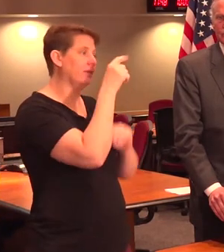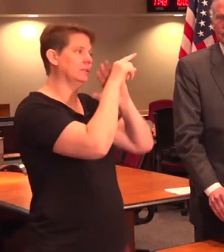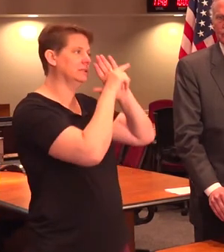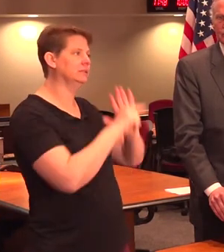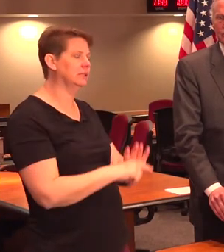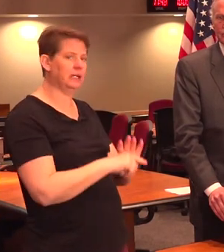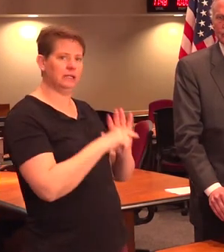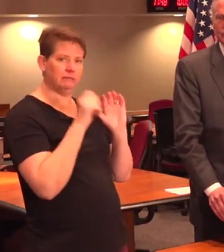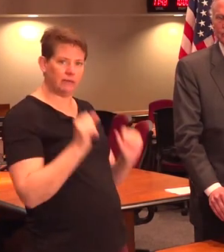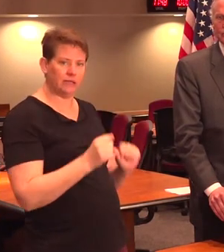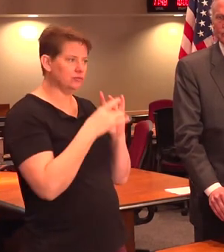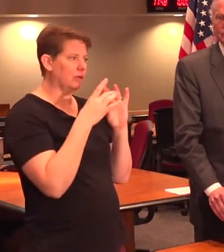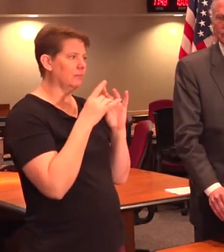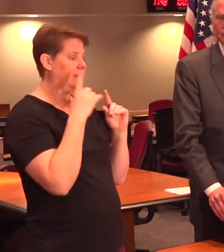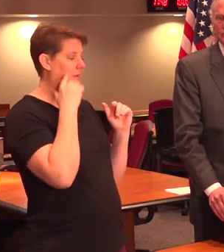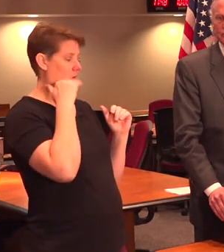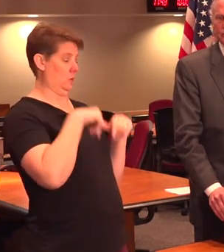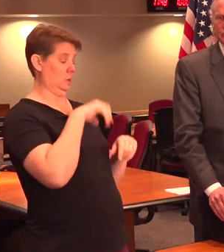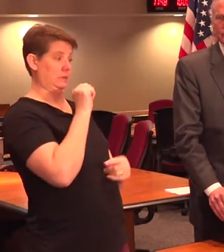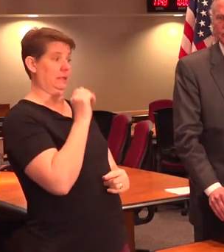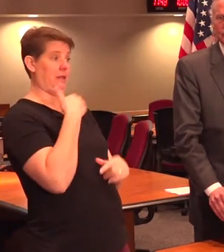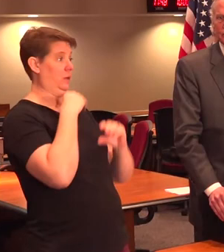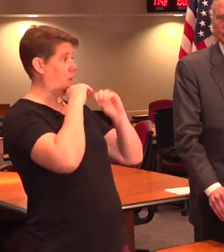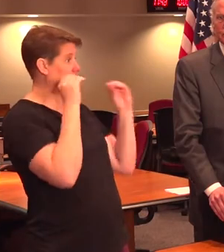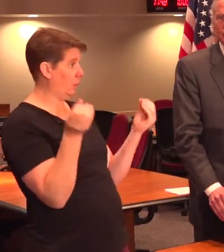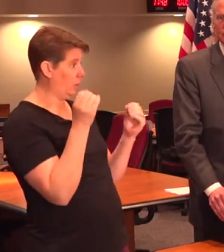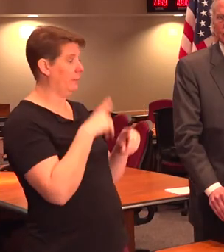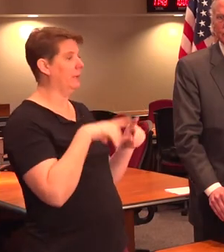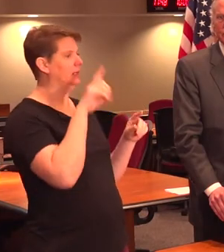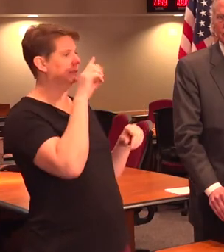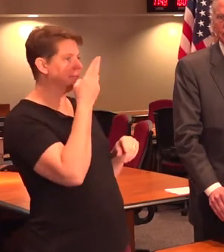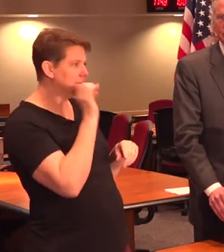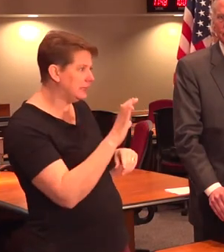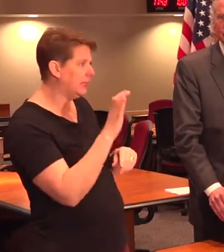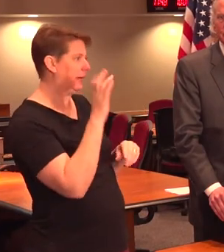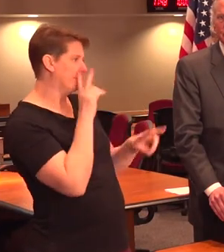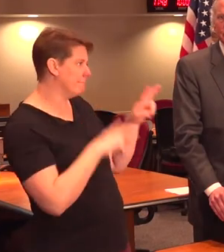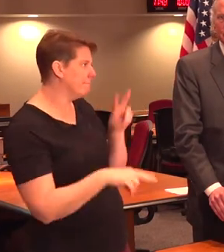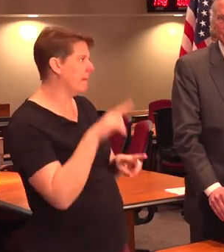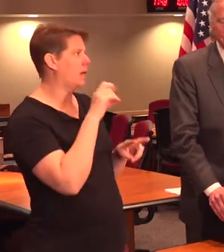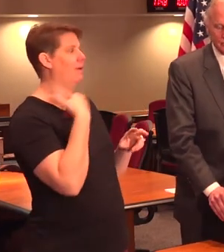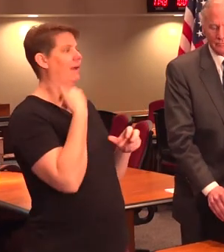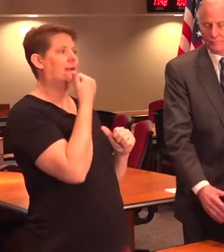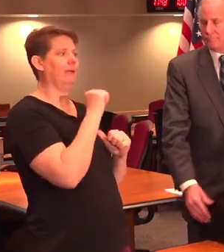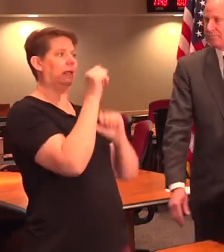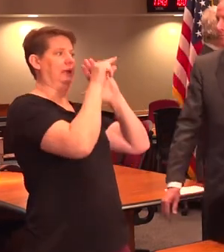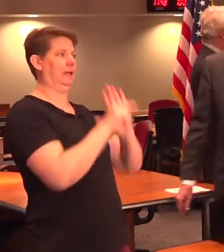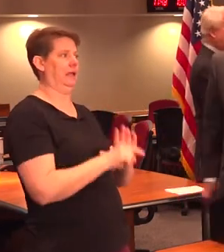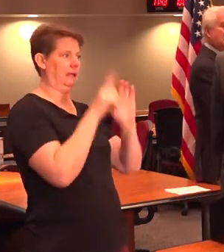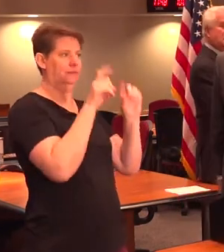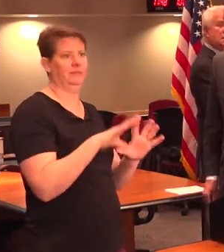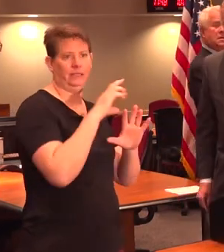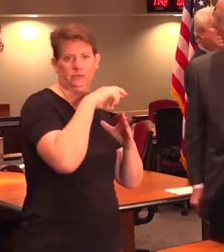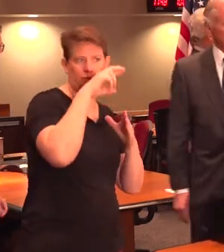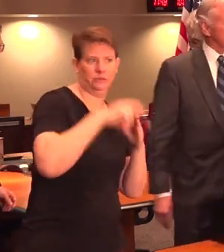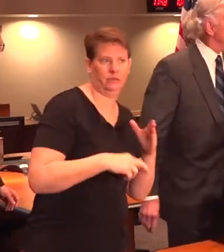Can you talk about, I know the state has no confirmed cases. Has DHEC been monitoring anybody or had any negative test results?